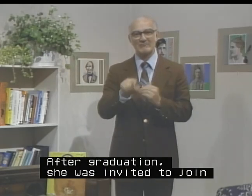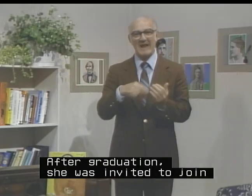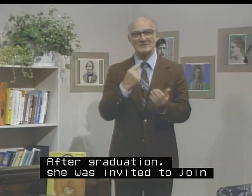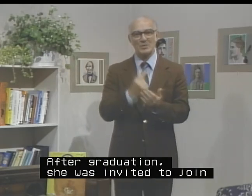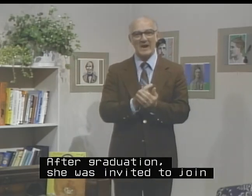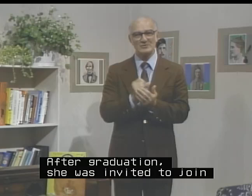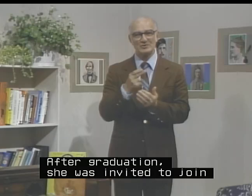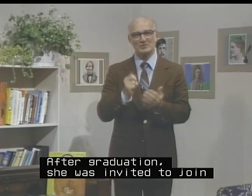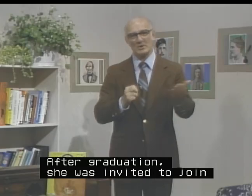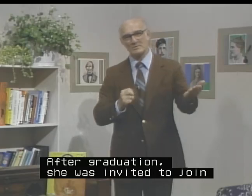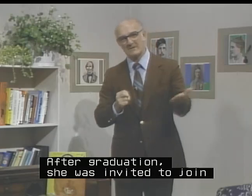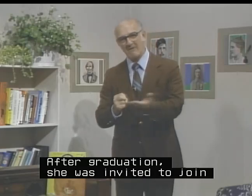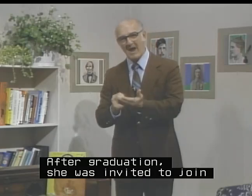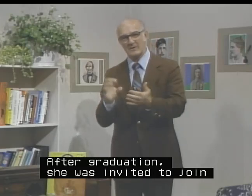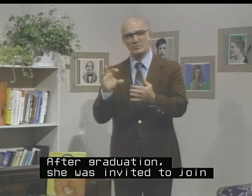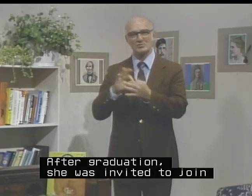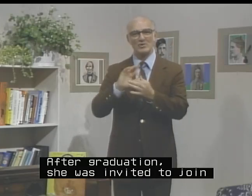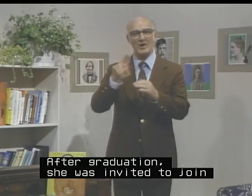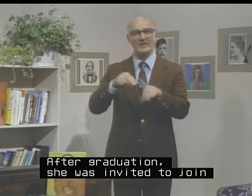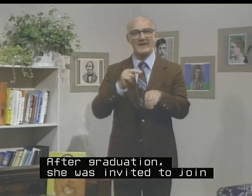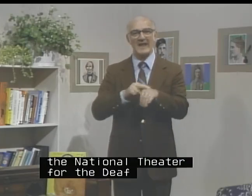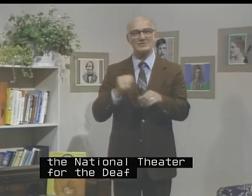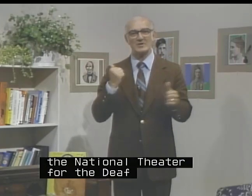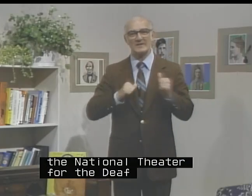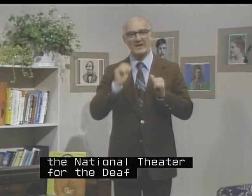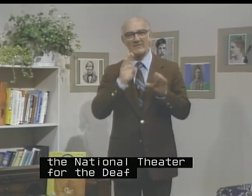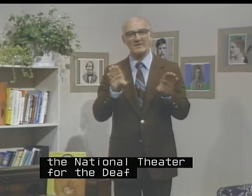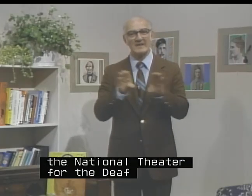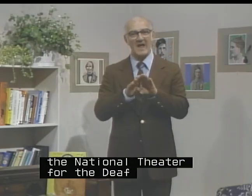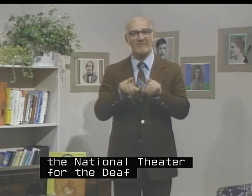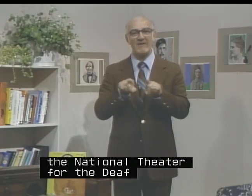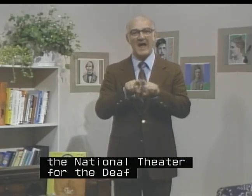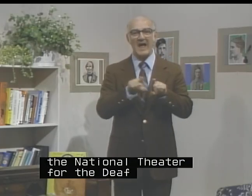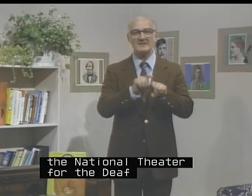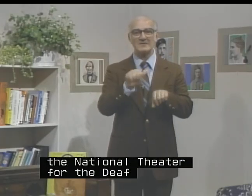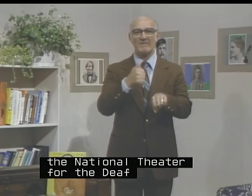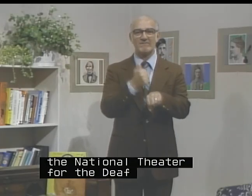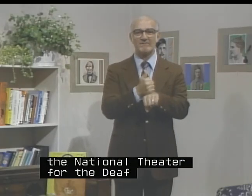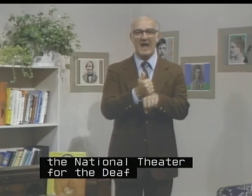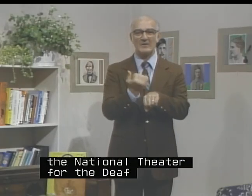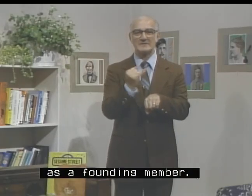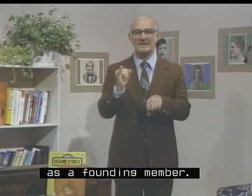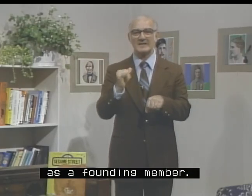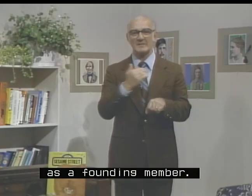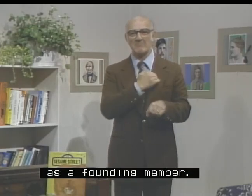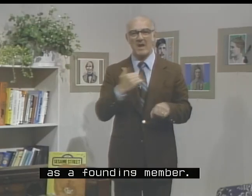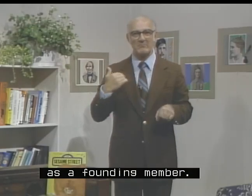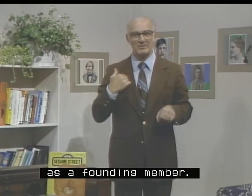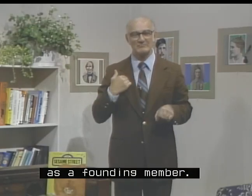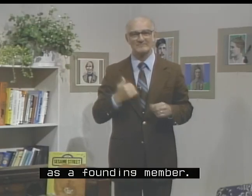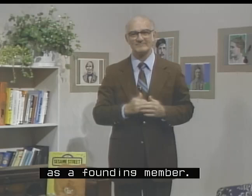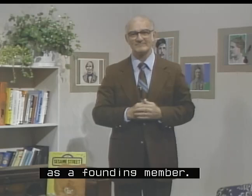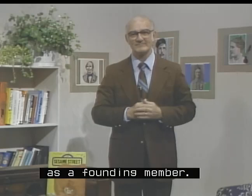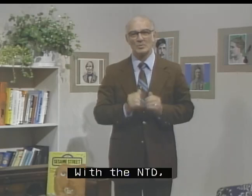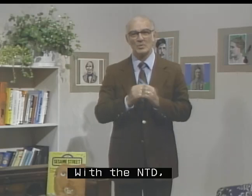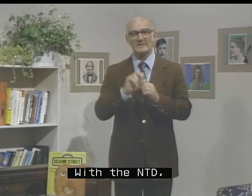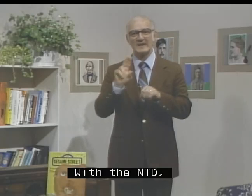graduation, she was invited to join the National State of the Deaf as a founding member. With an